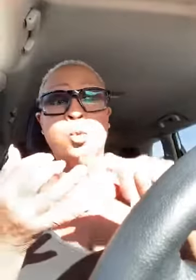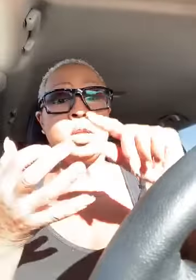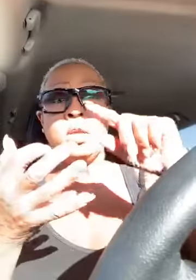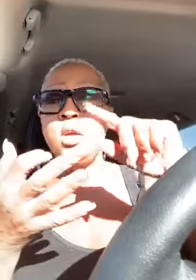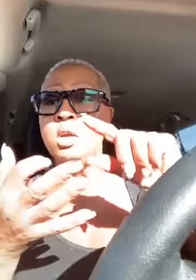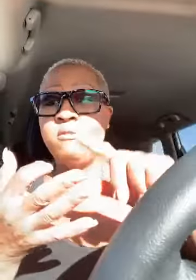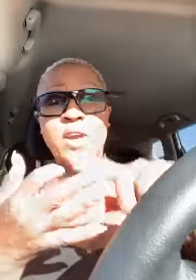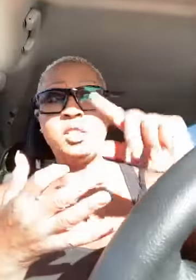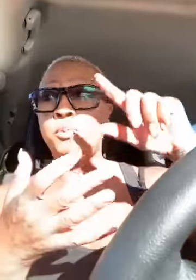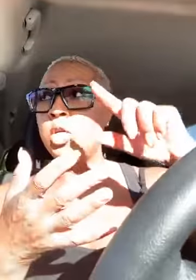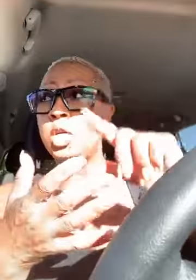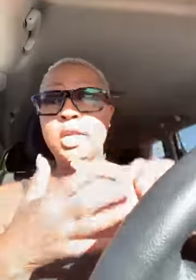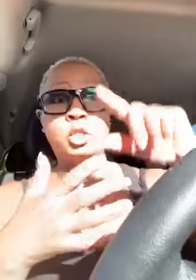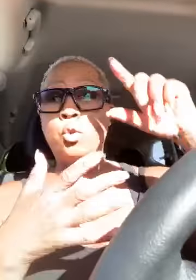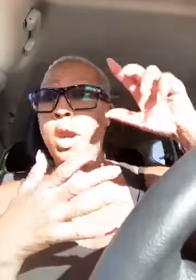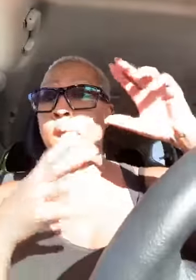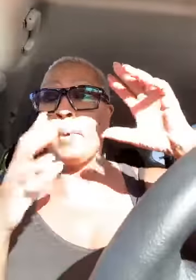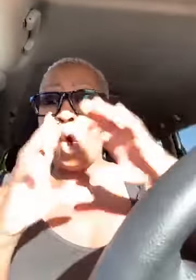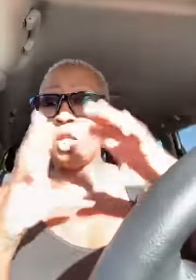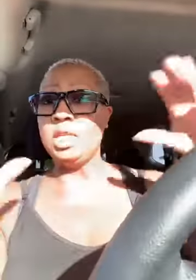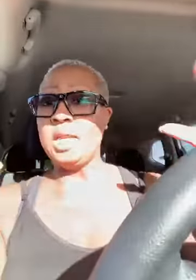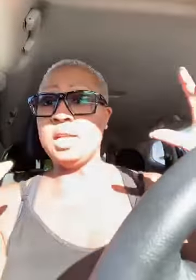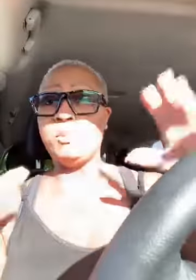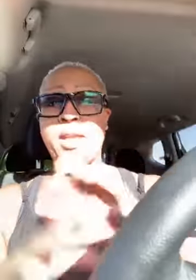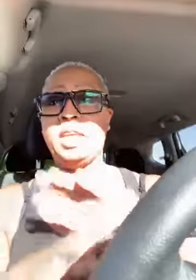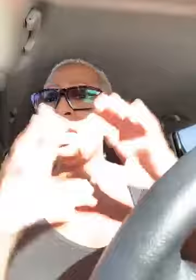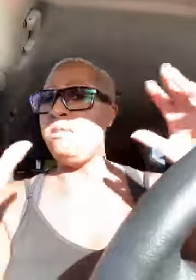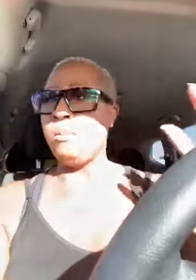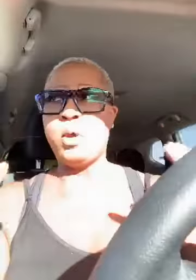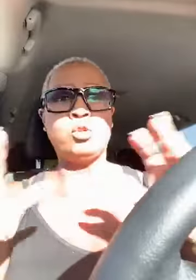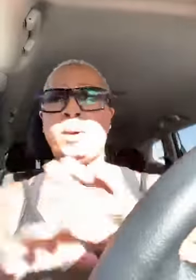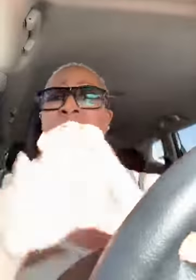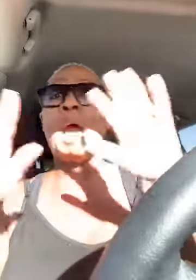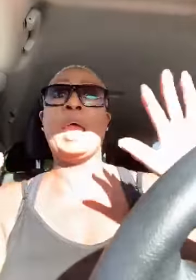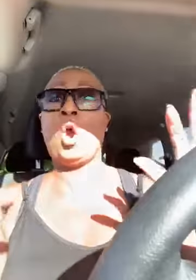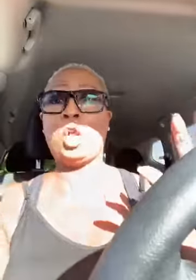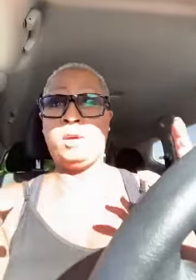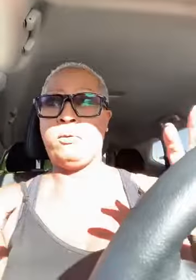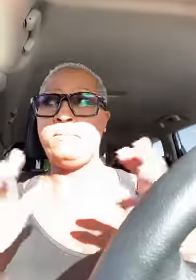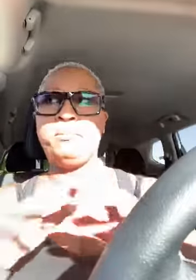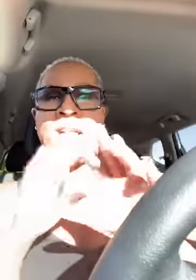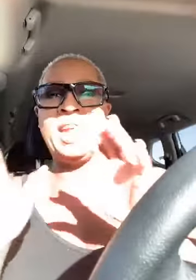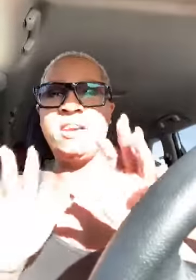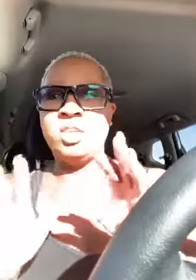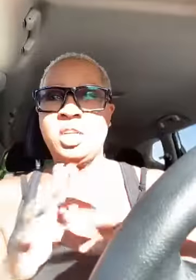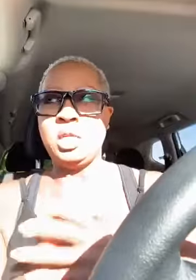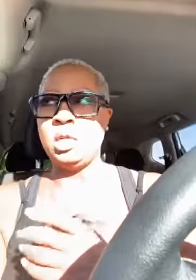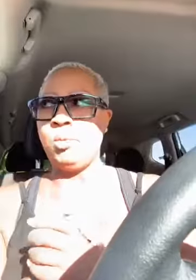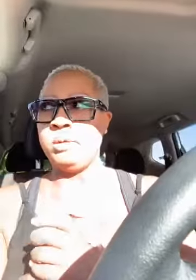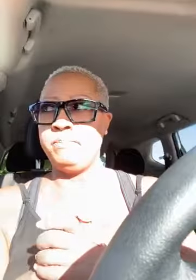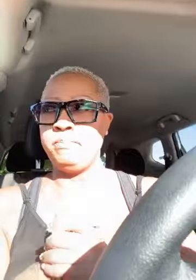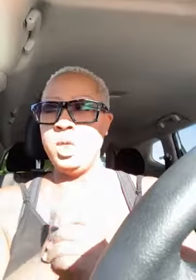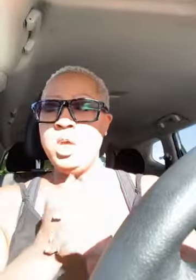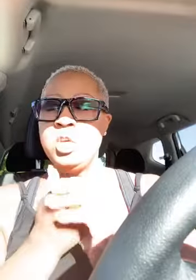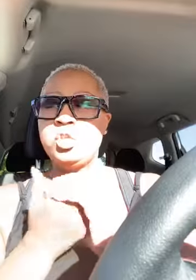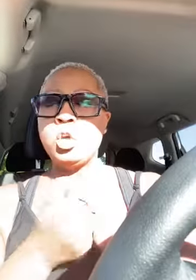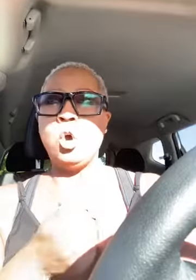twitter facebook instagram all under knowledge by nikki even personal page i had all of them but i had never done anything with them so